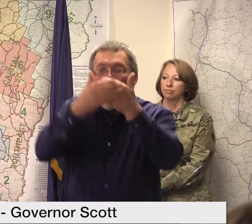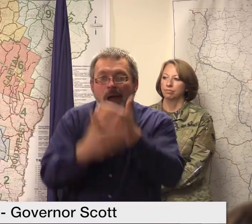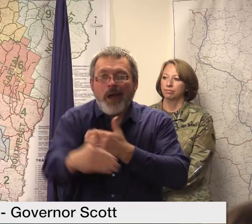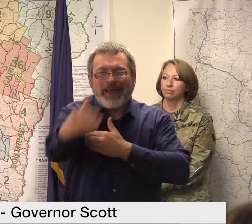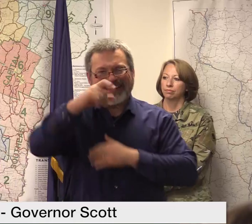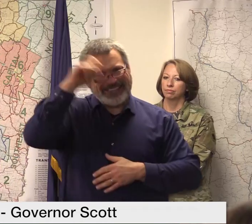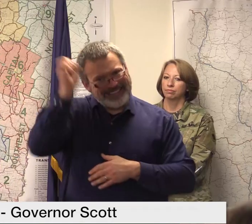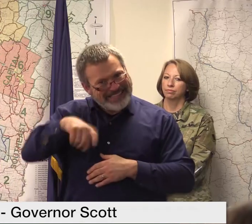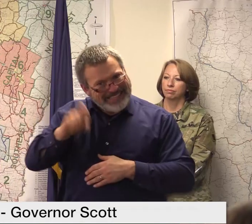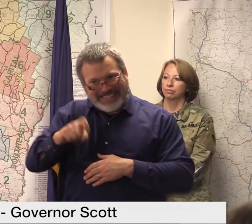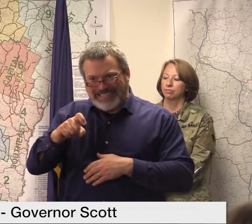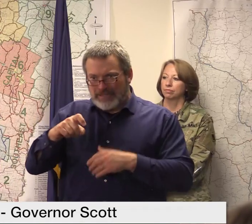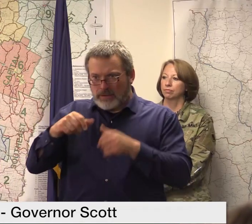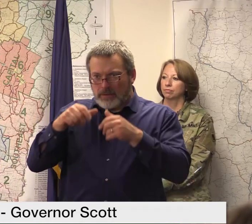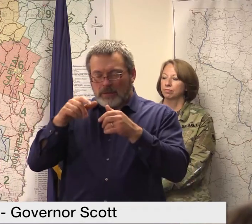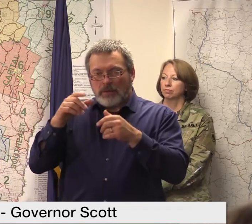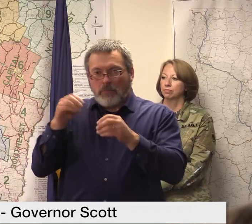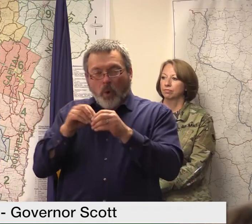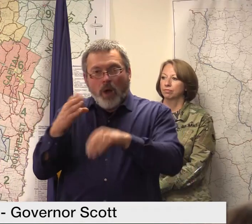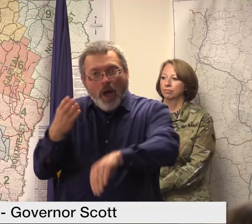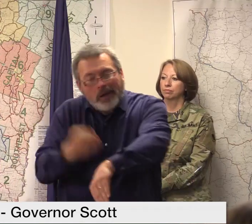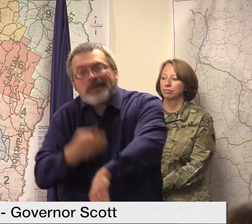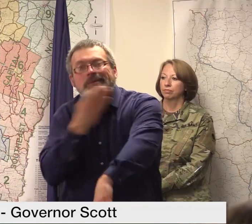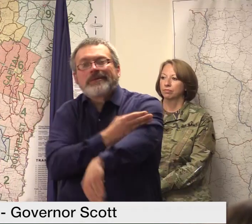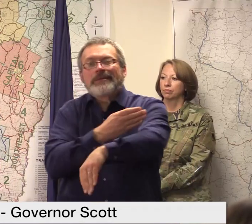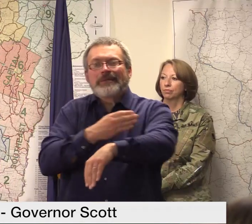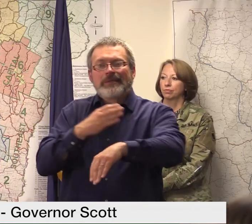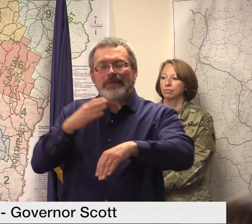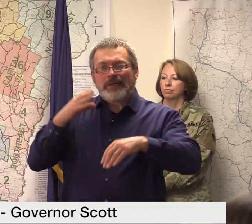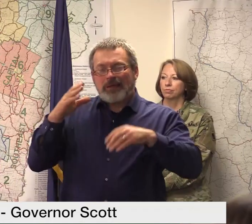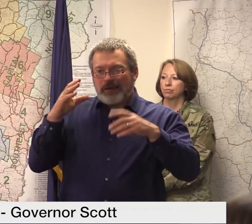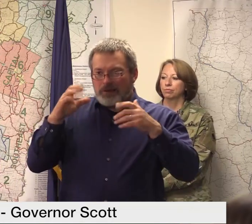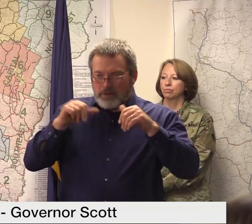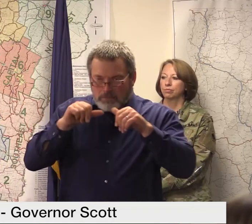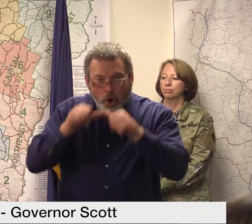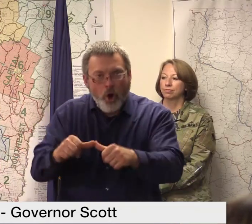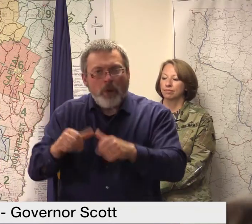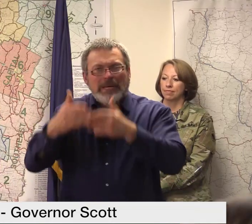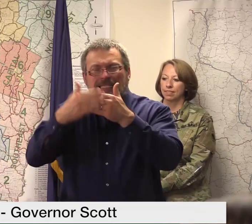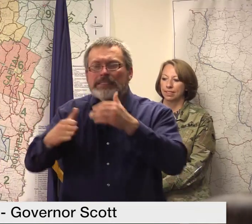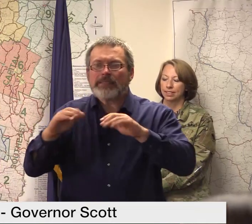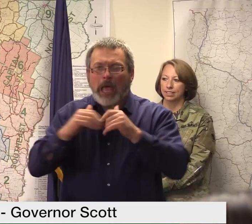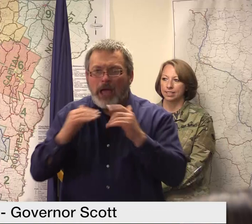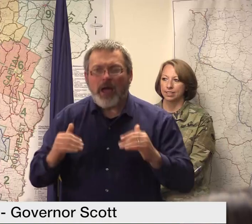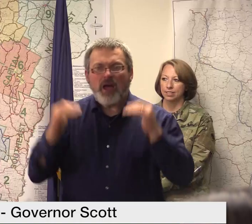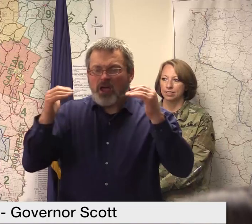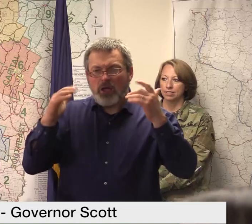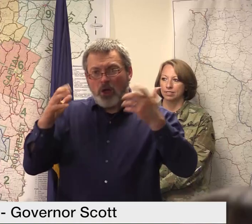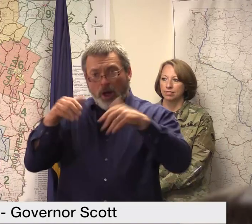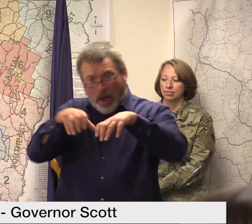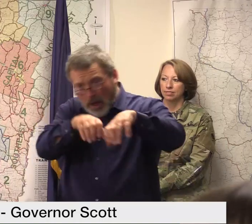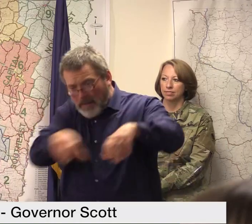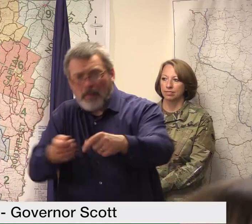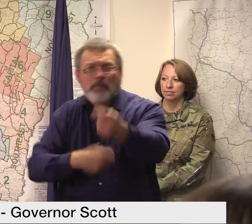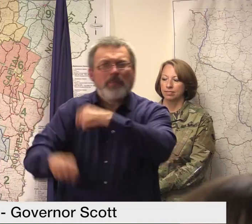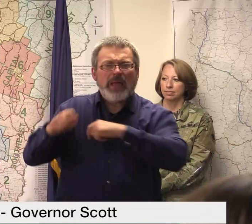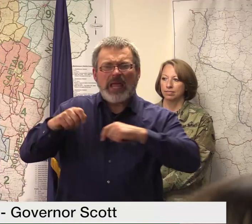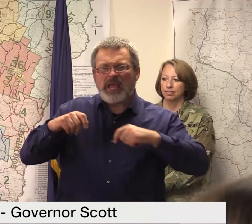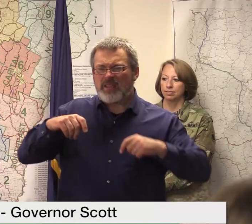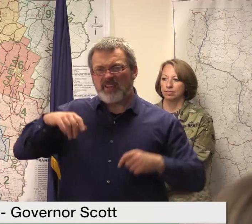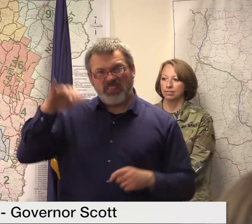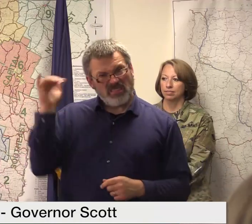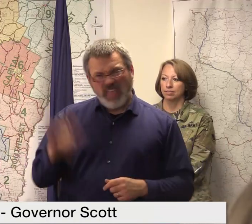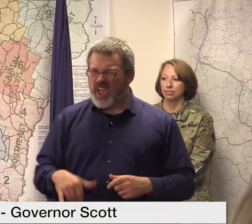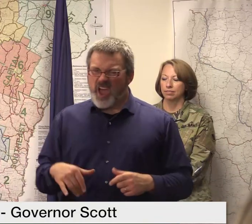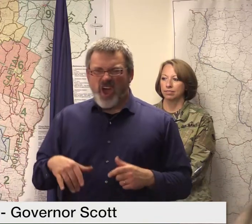of bridges and culverts and roadways and so forth and paving it's just our initial response to